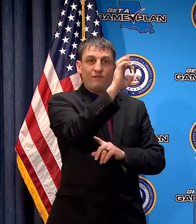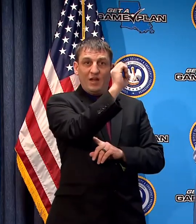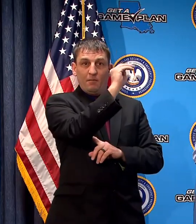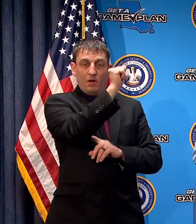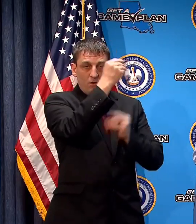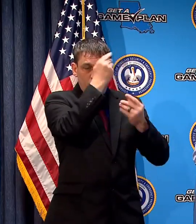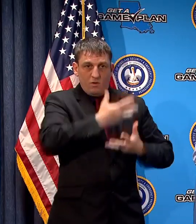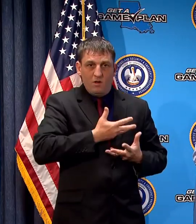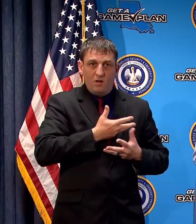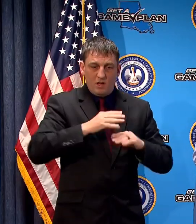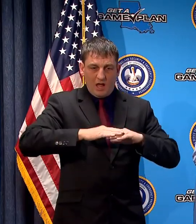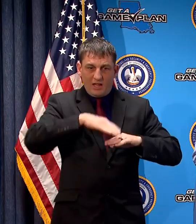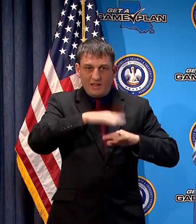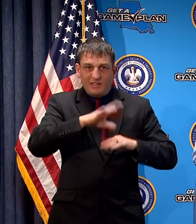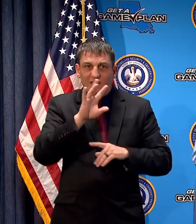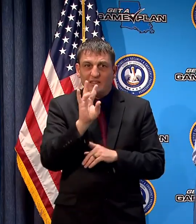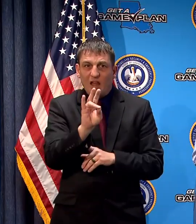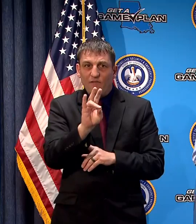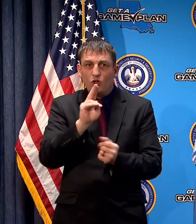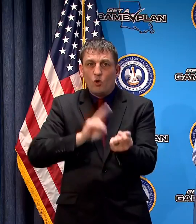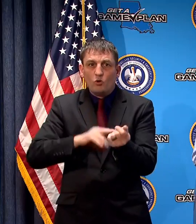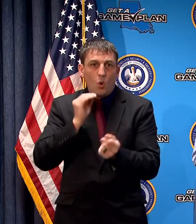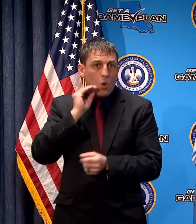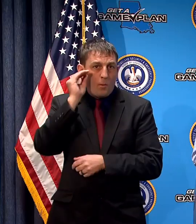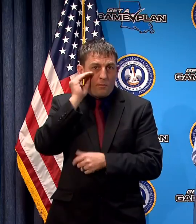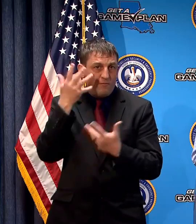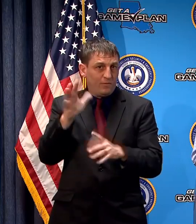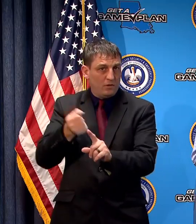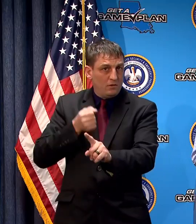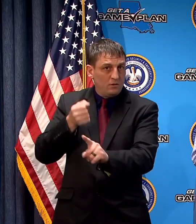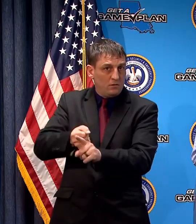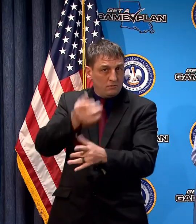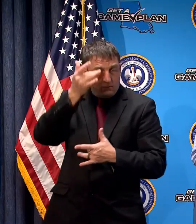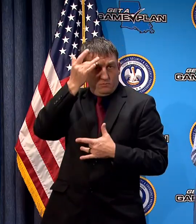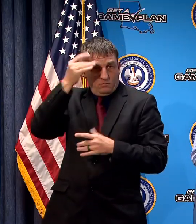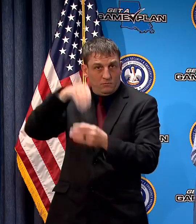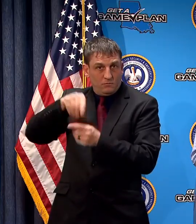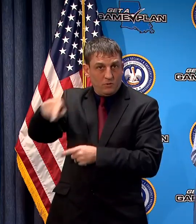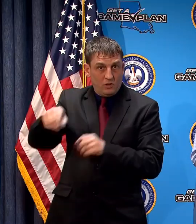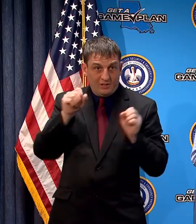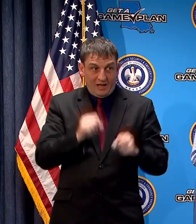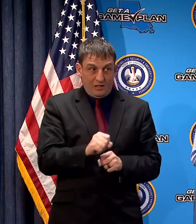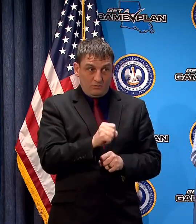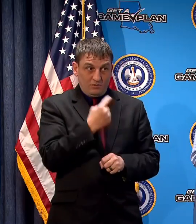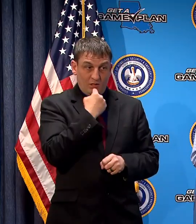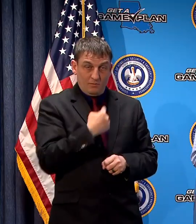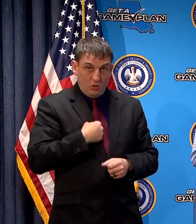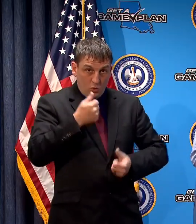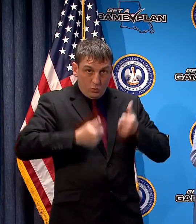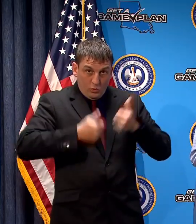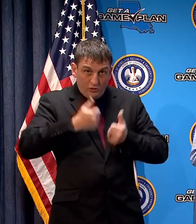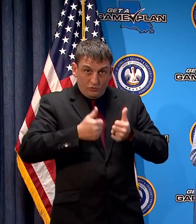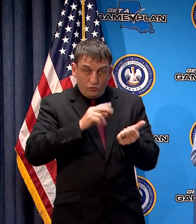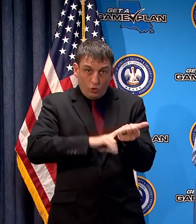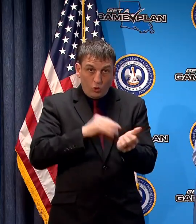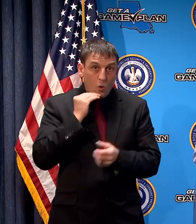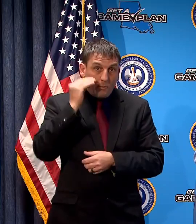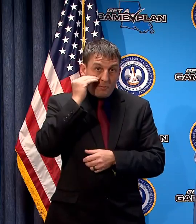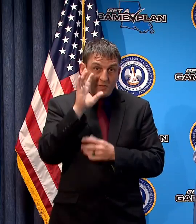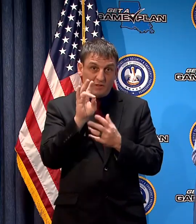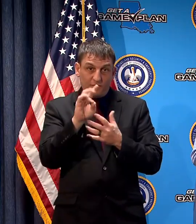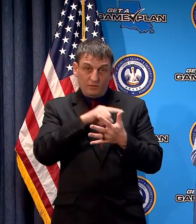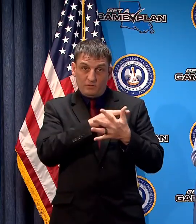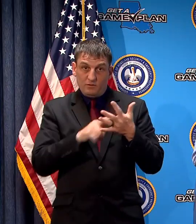that we have at least seven nursing homes that have been affected do we can you tell me what the homes are what seven